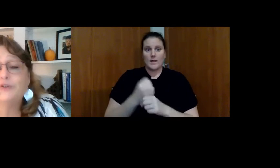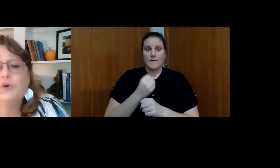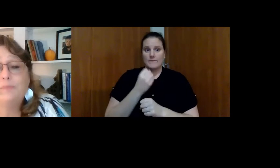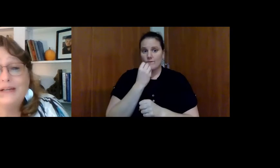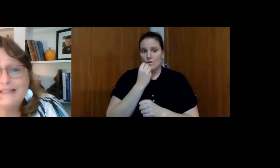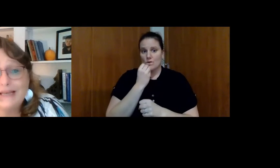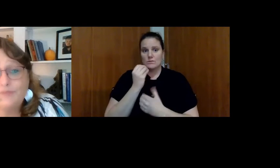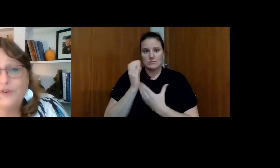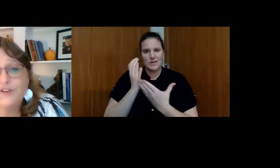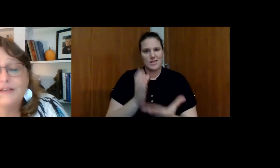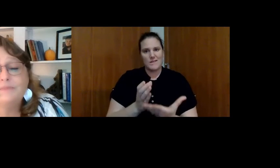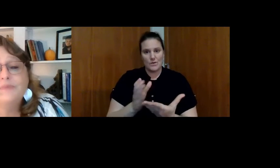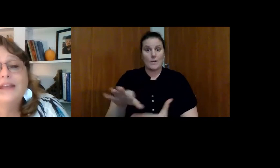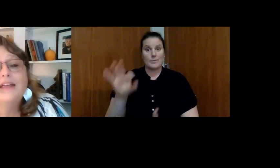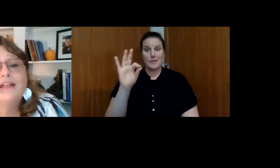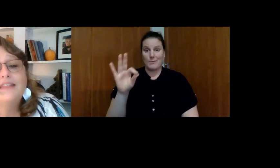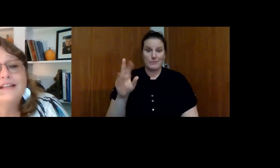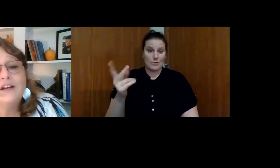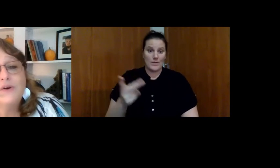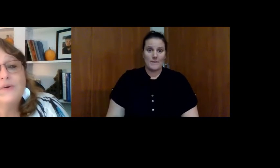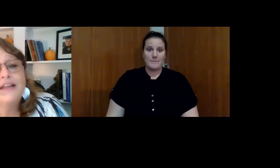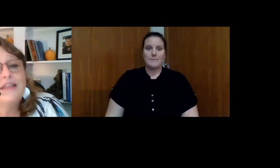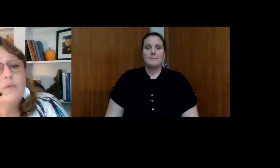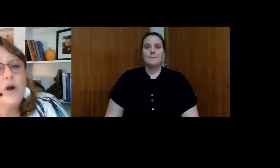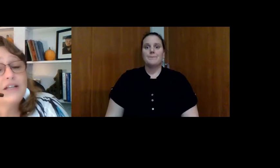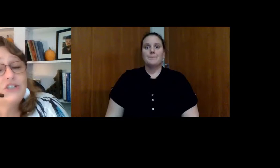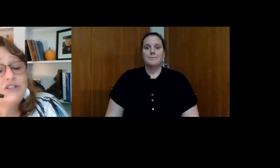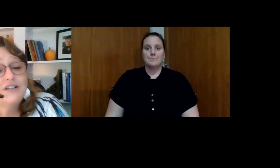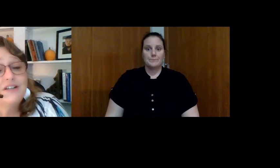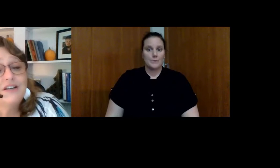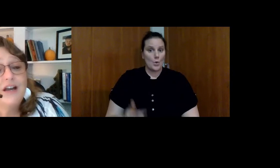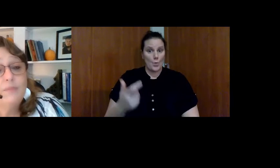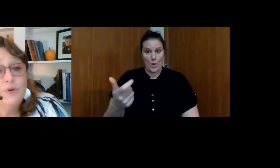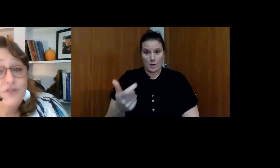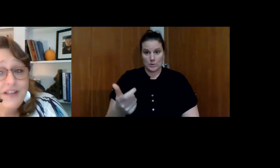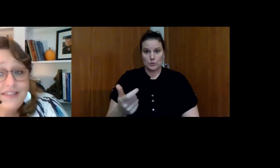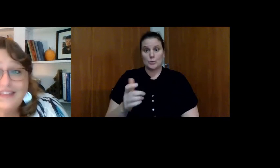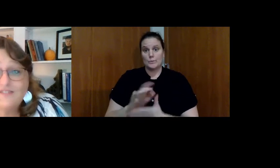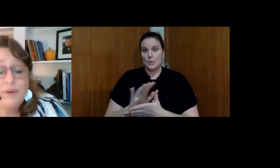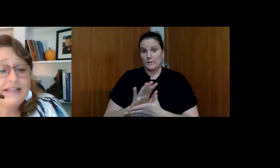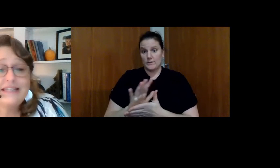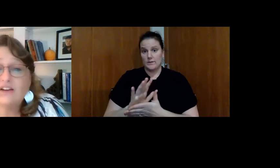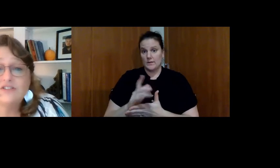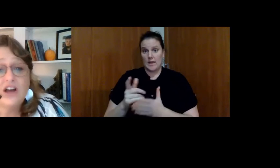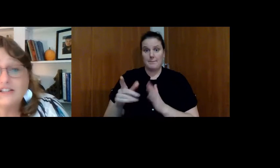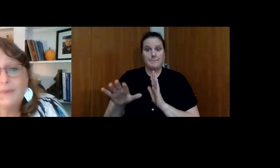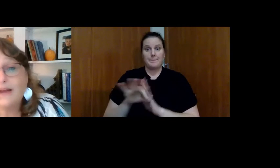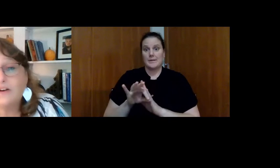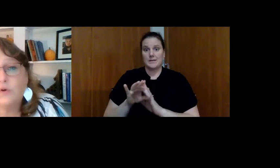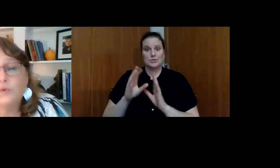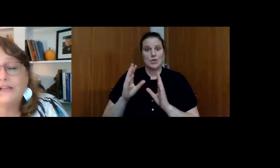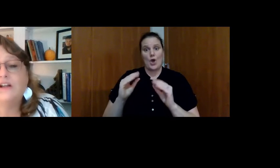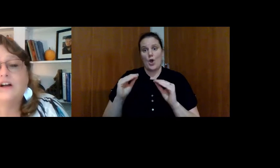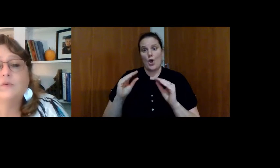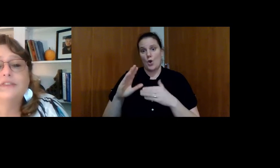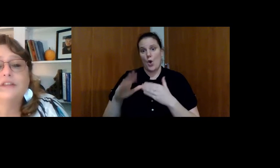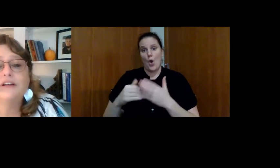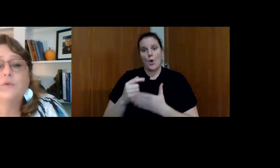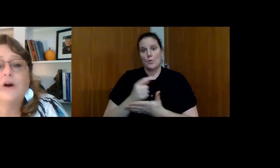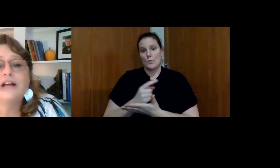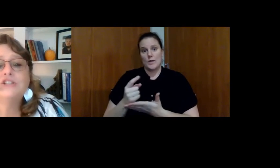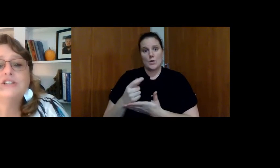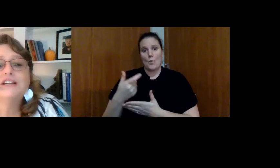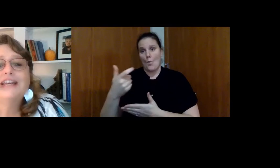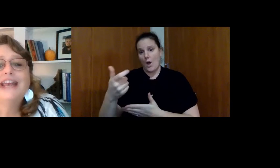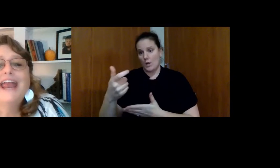delivered or picked up for them. They go and they watch a movie that they've picked out and talked about all week long, what